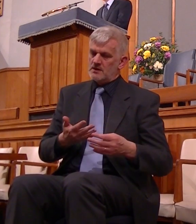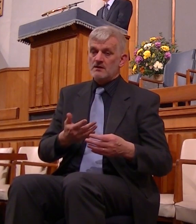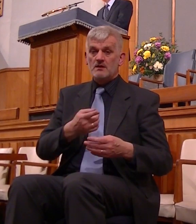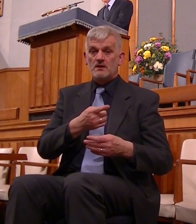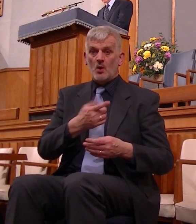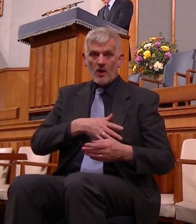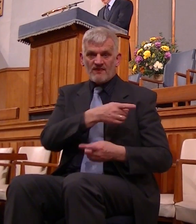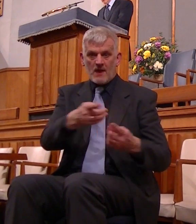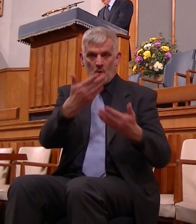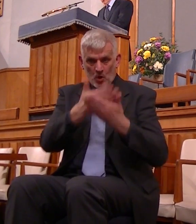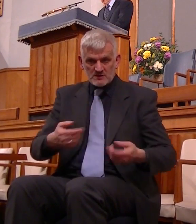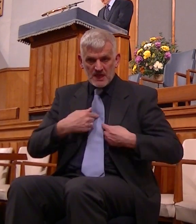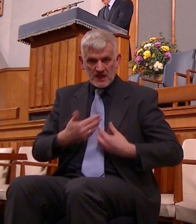worship